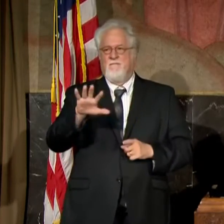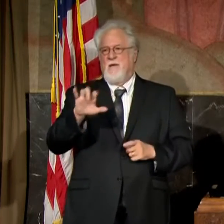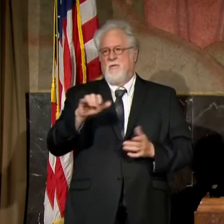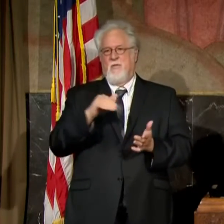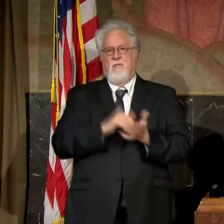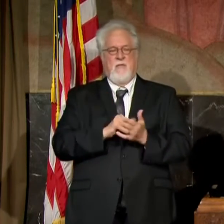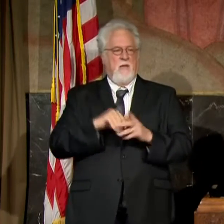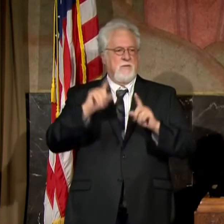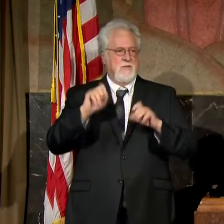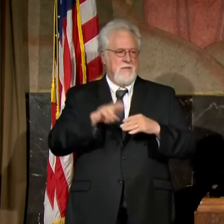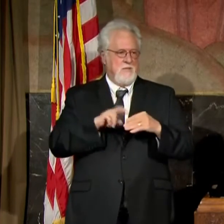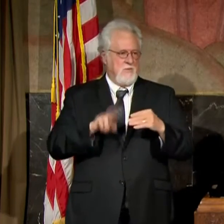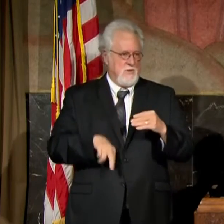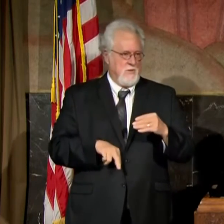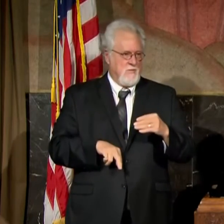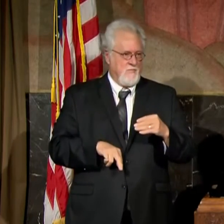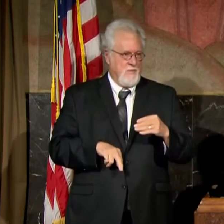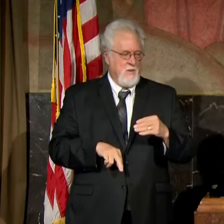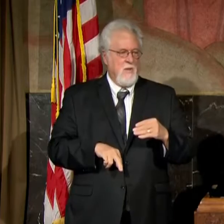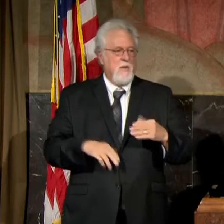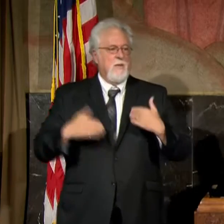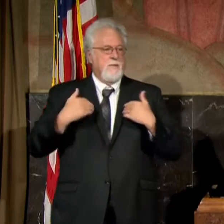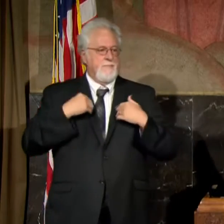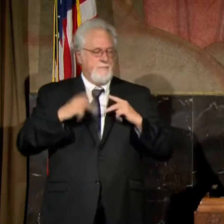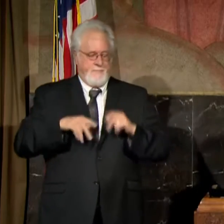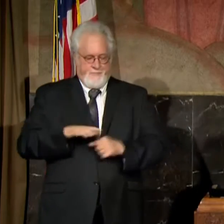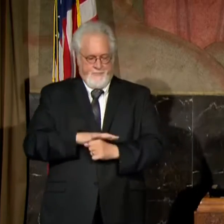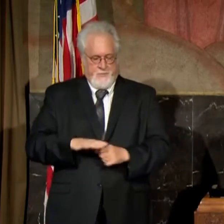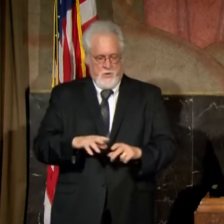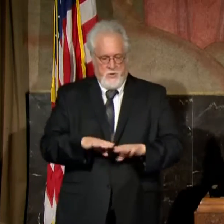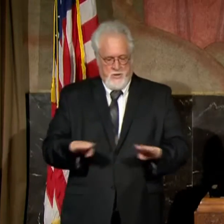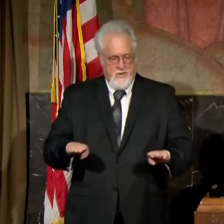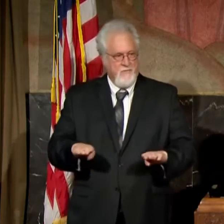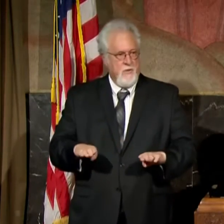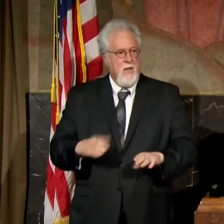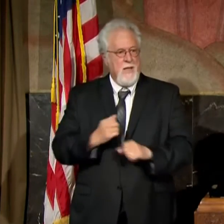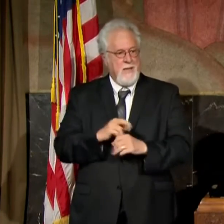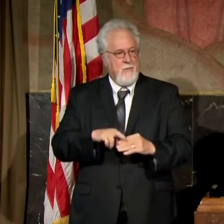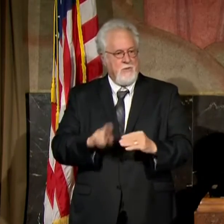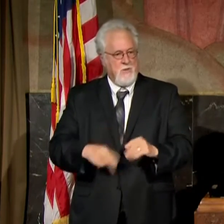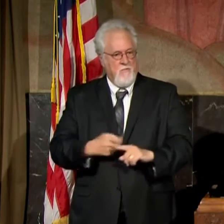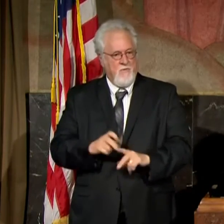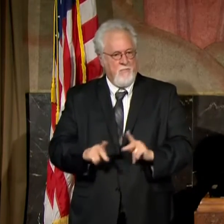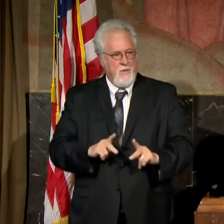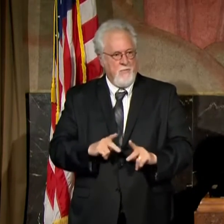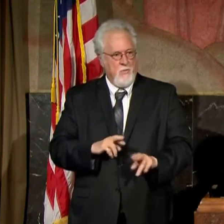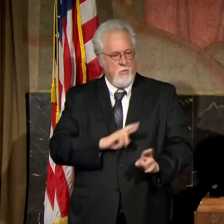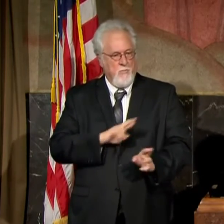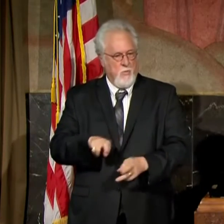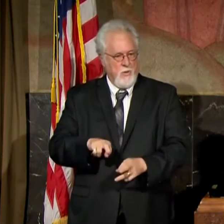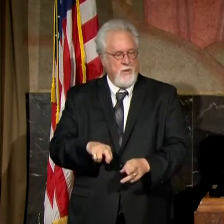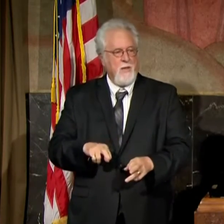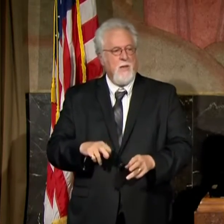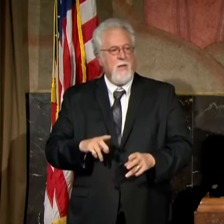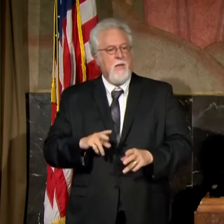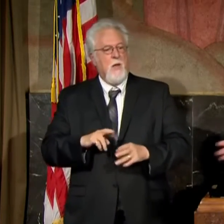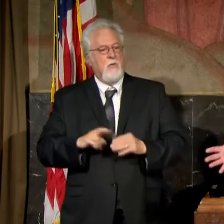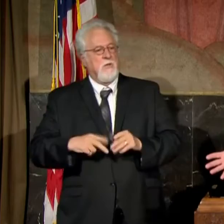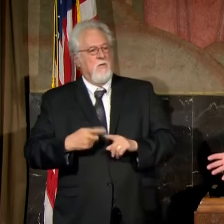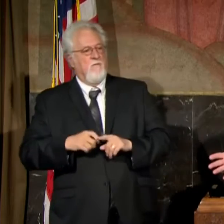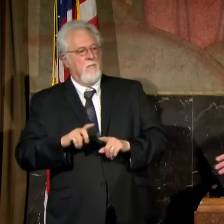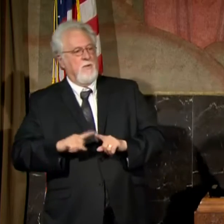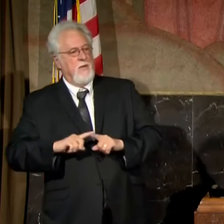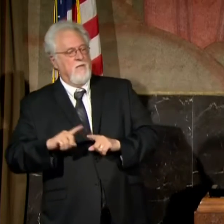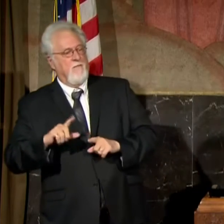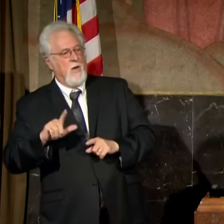,000 test results, and you have folks at the local level, they're getting results from people reporting. They're getting results from